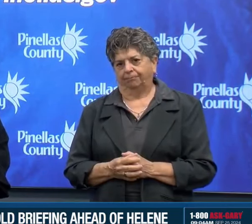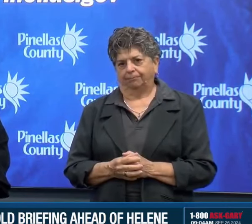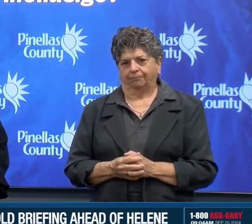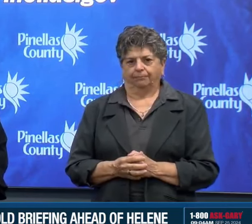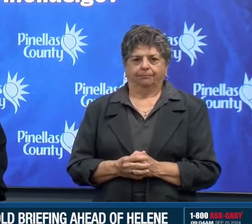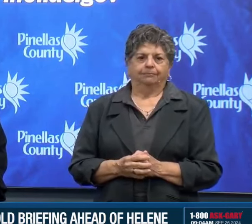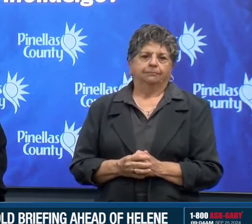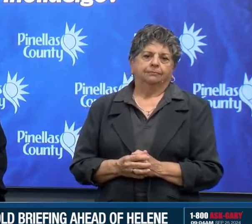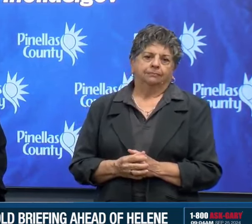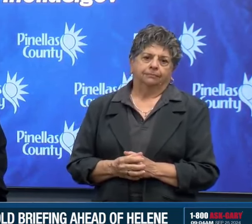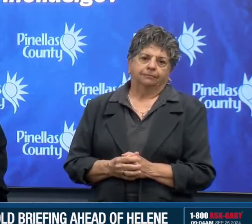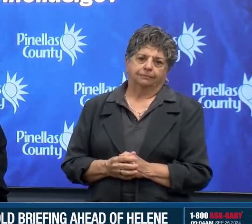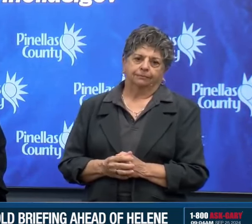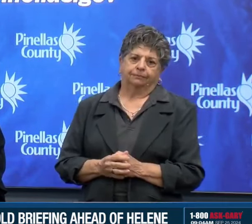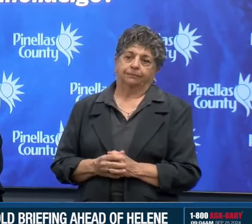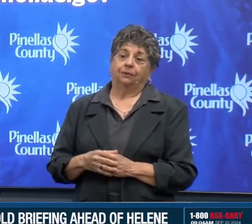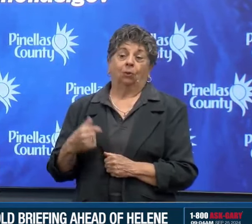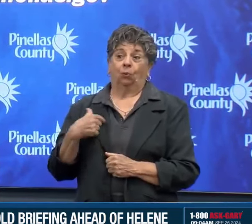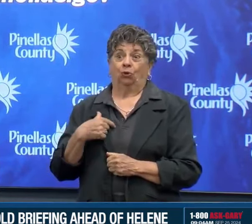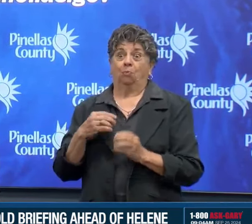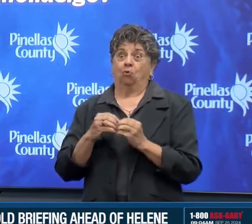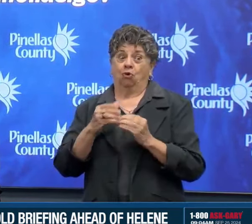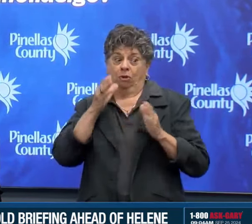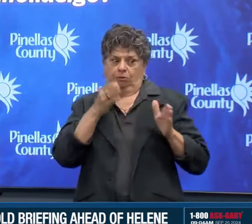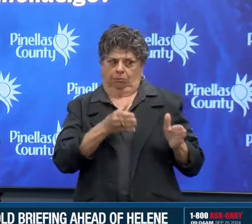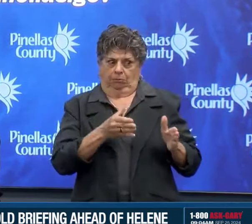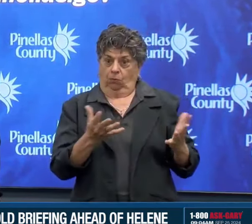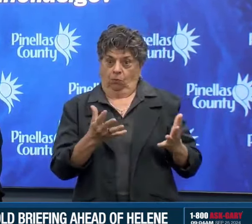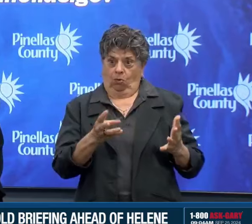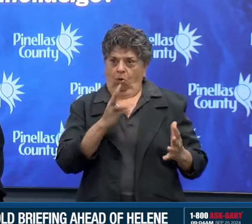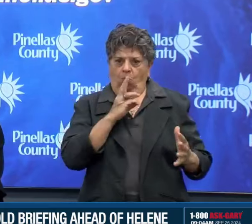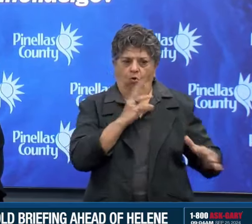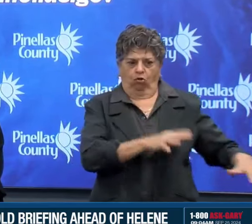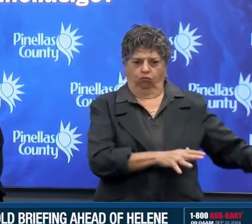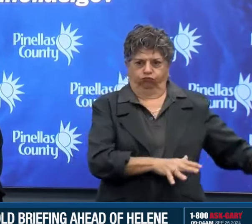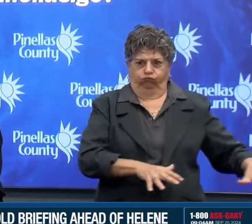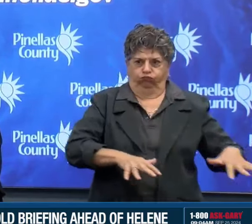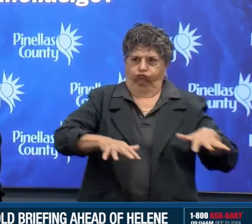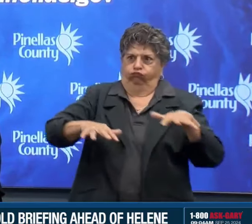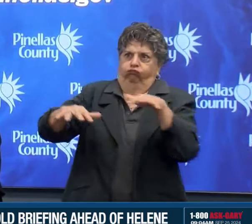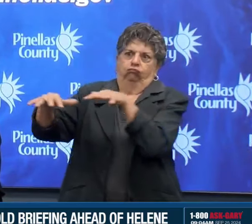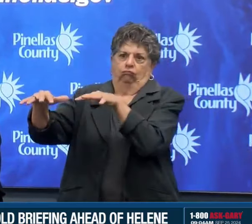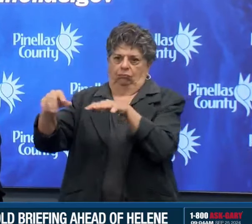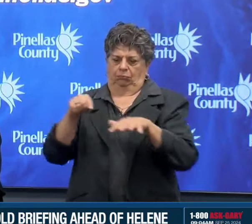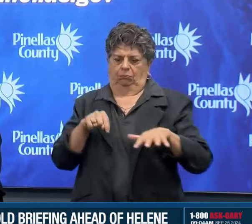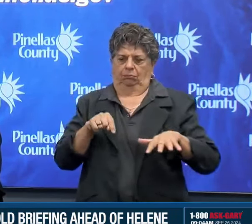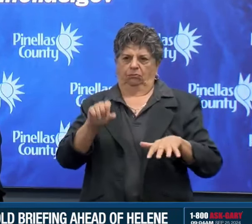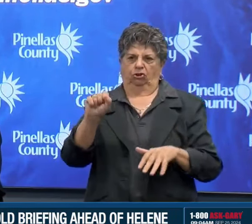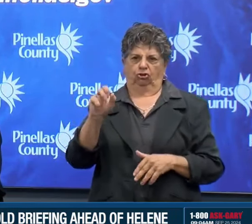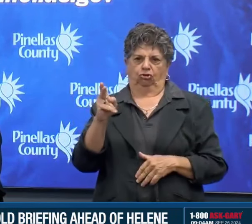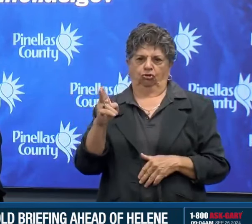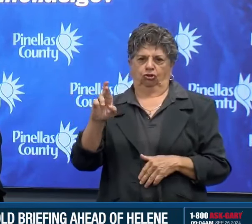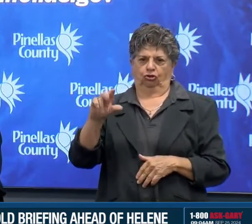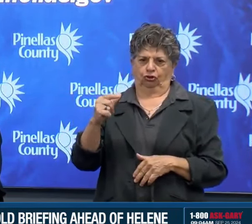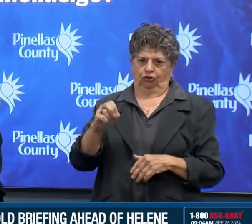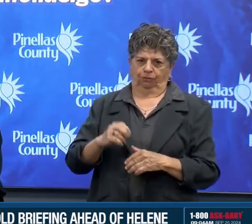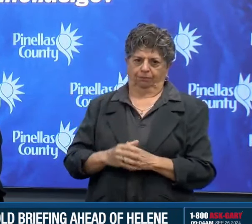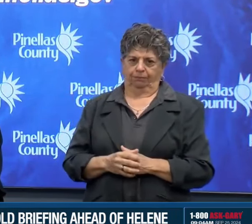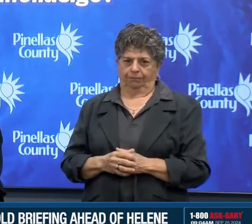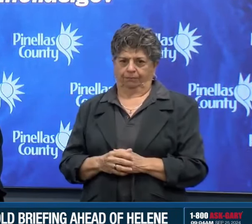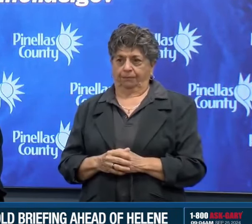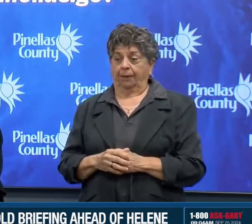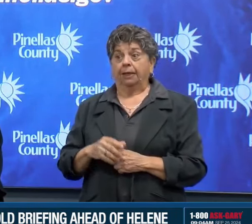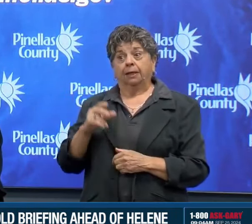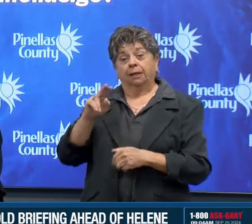surge. And we just talked to the National Hurricane Center this morning. They told us to continue